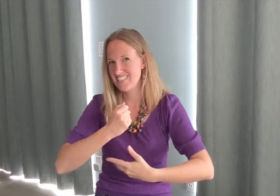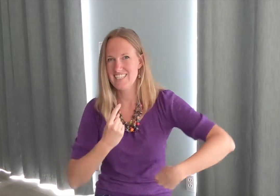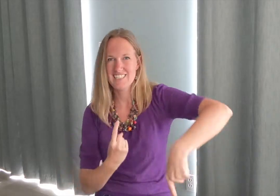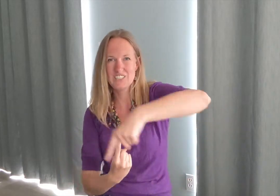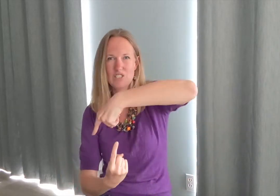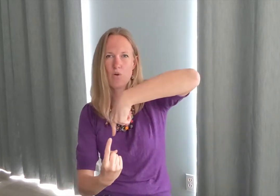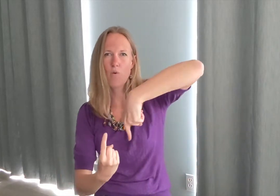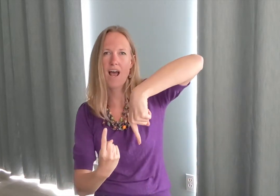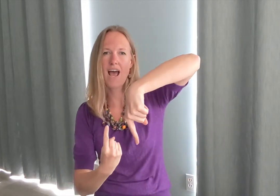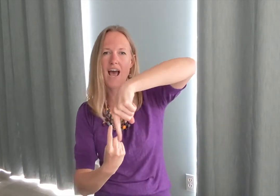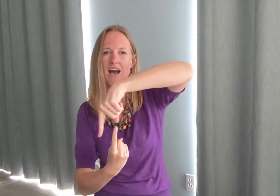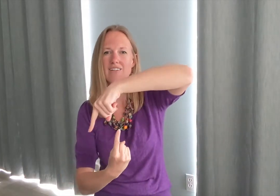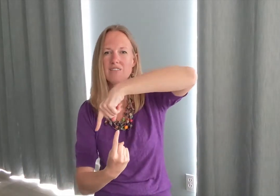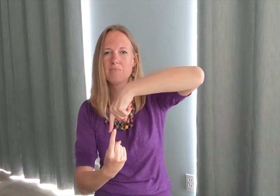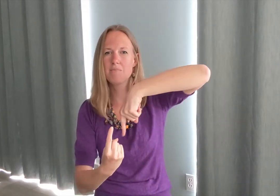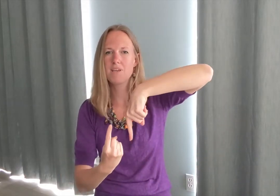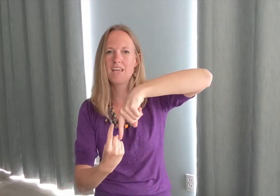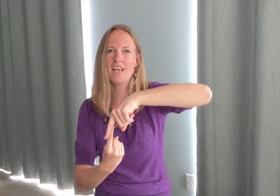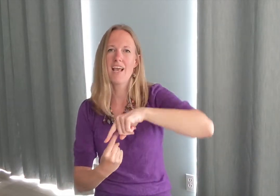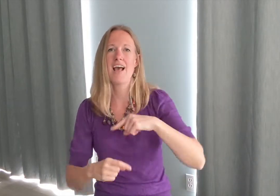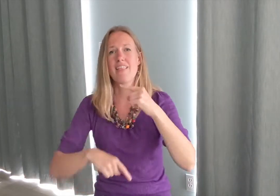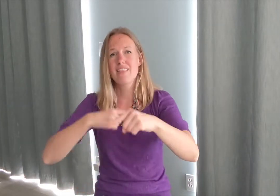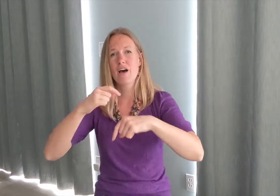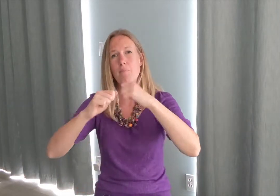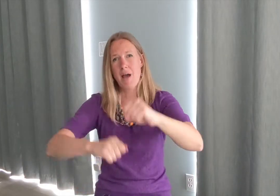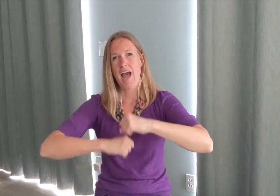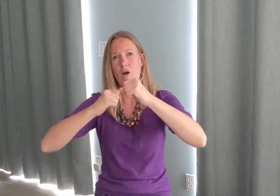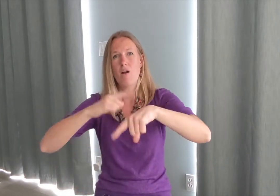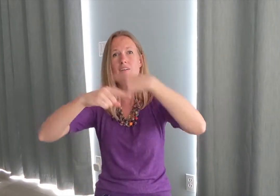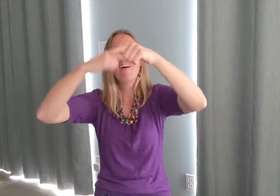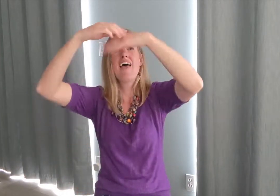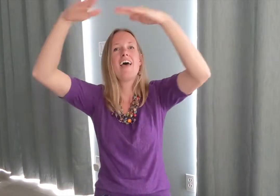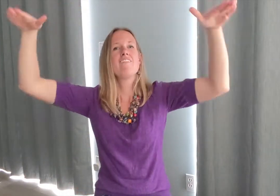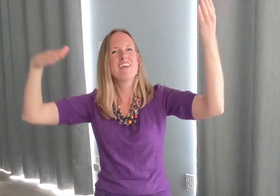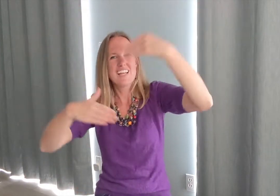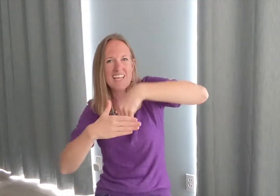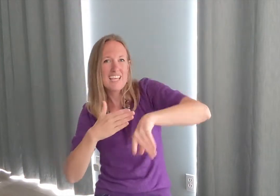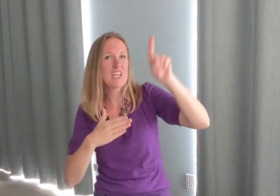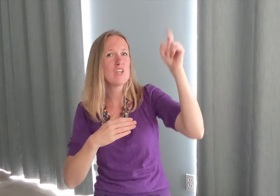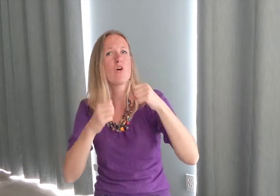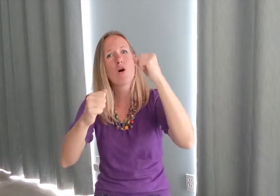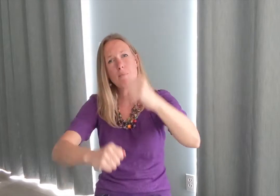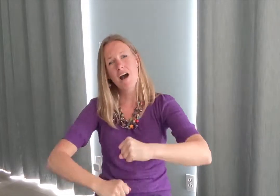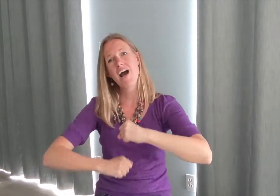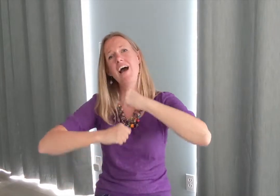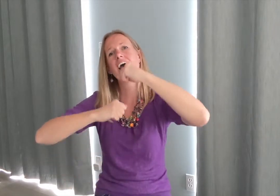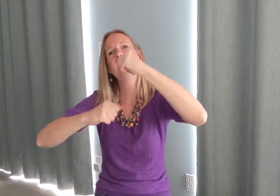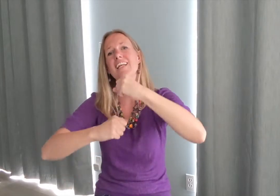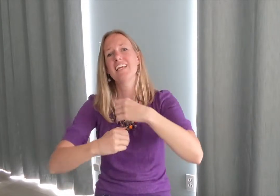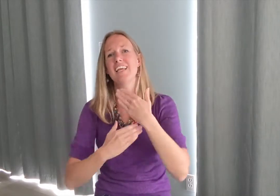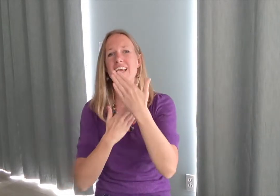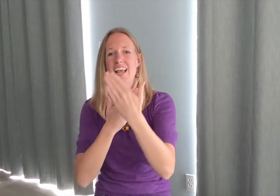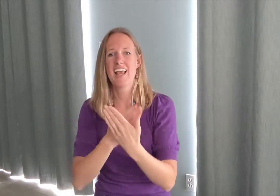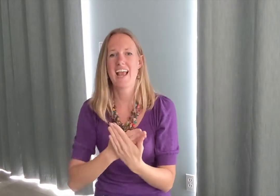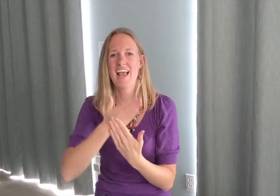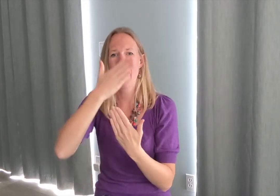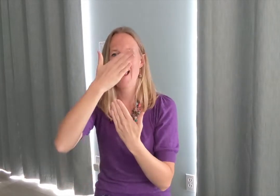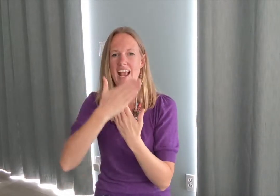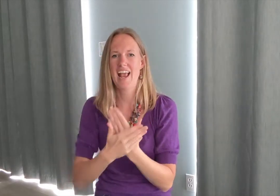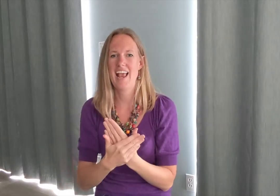shield around me The power of heaven in your mighty hand